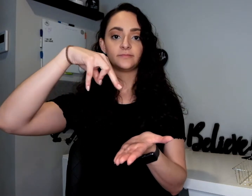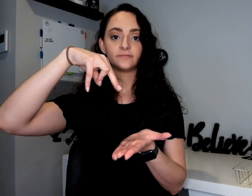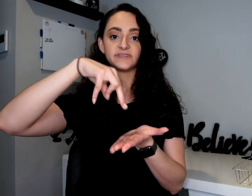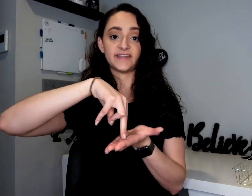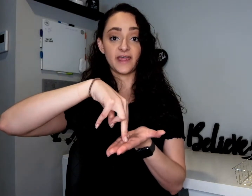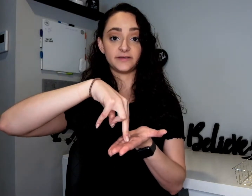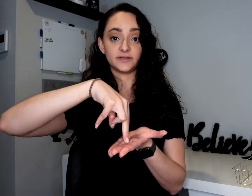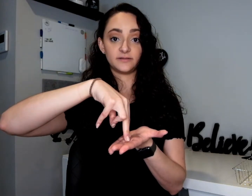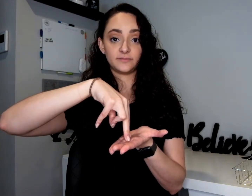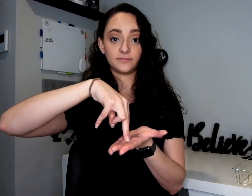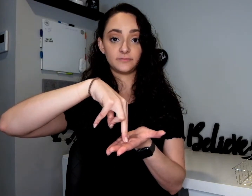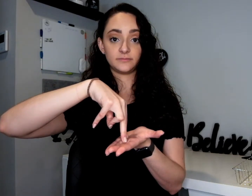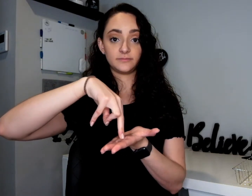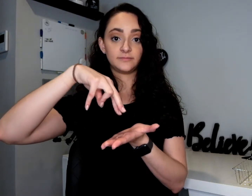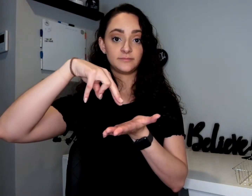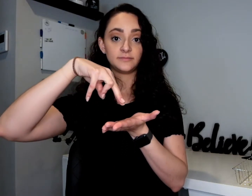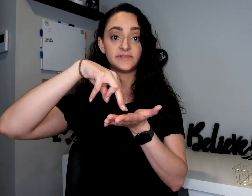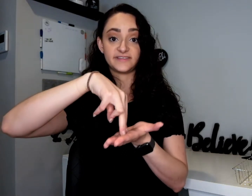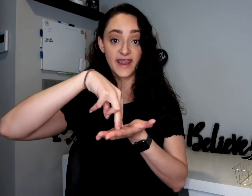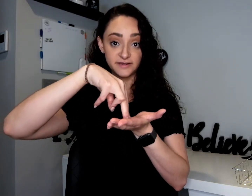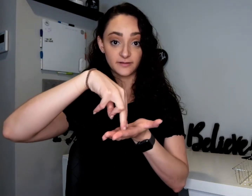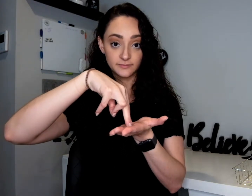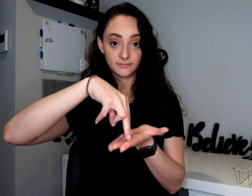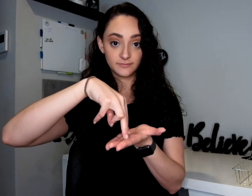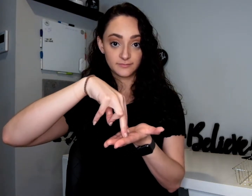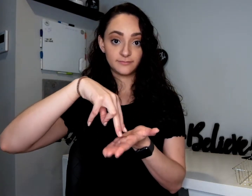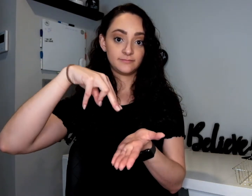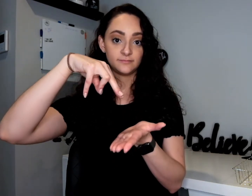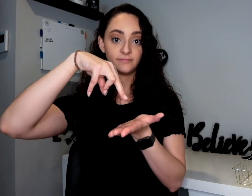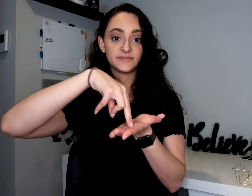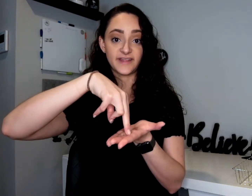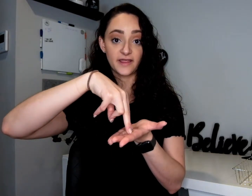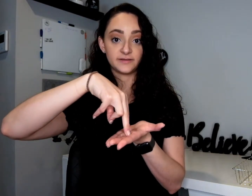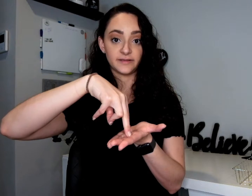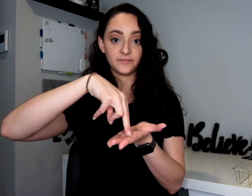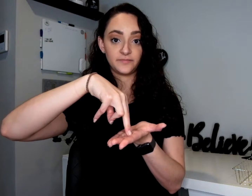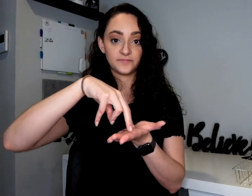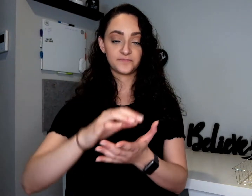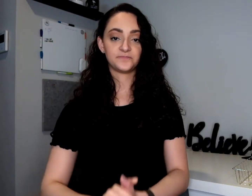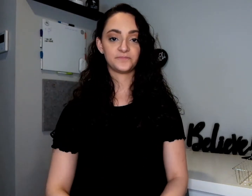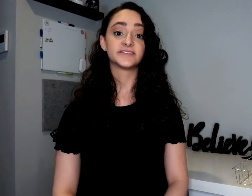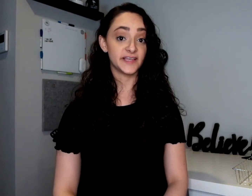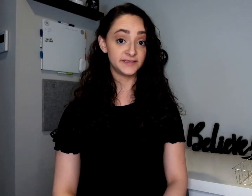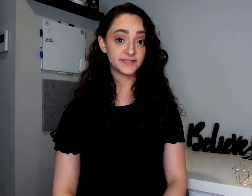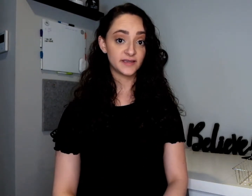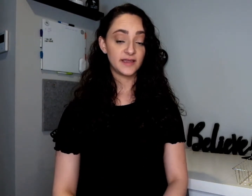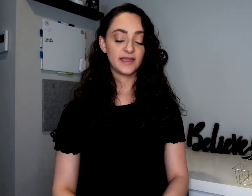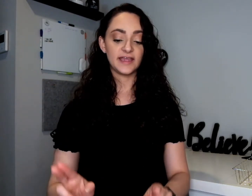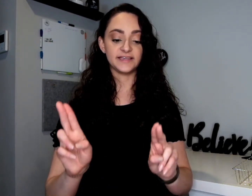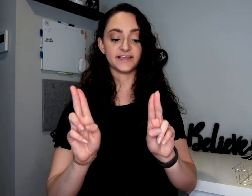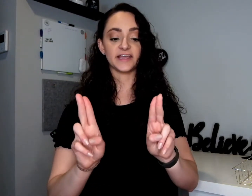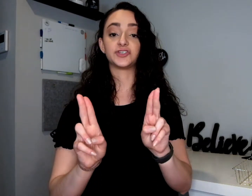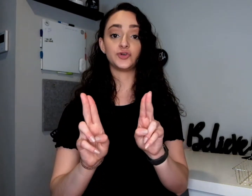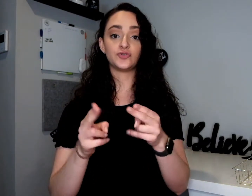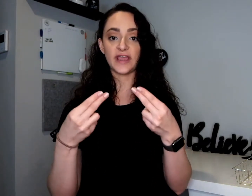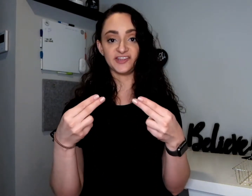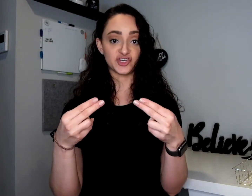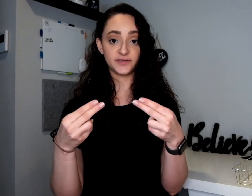Stand. Standing. Stand. Sit is like two H's,